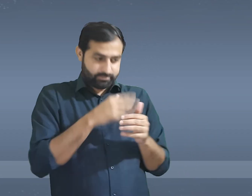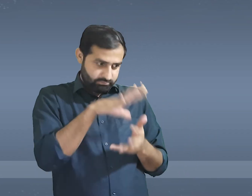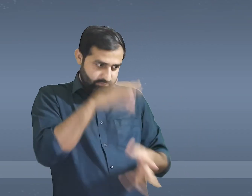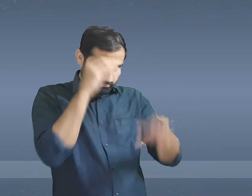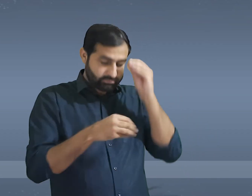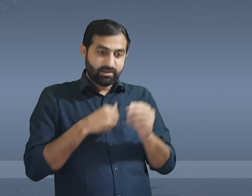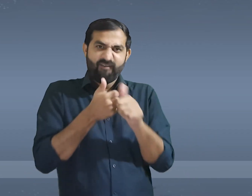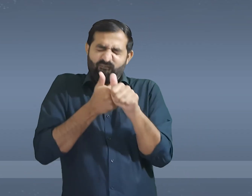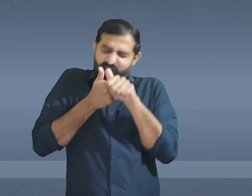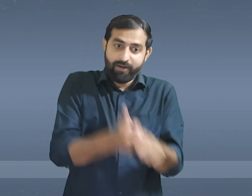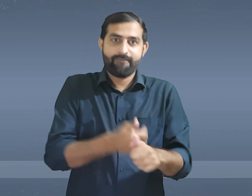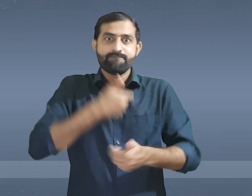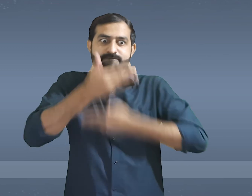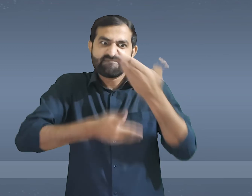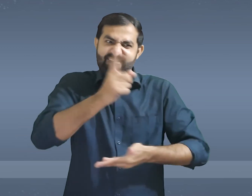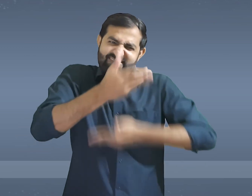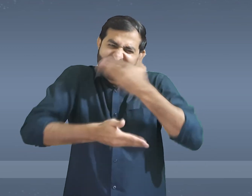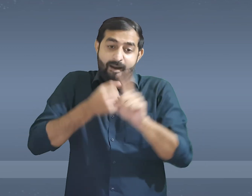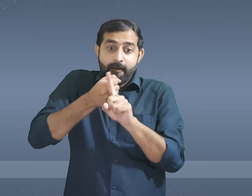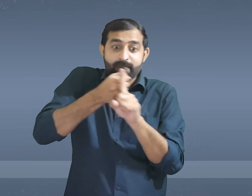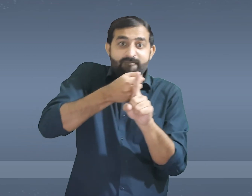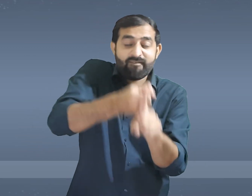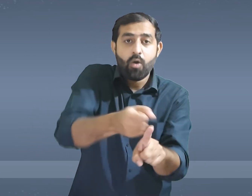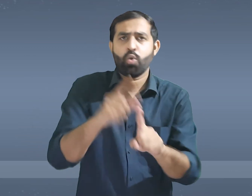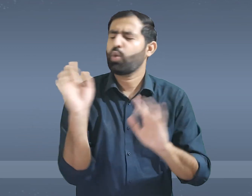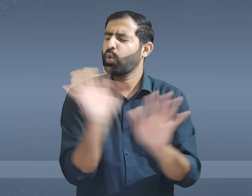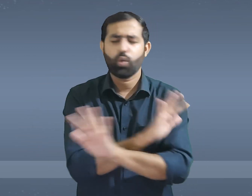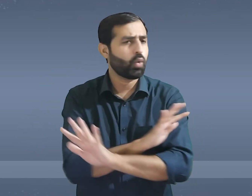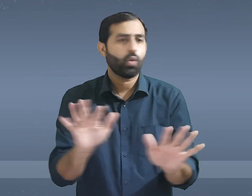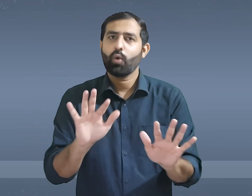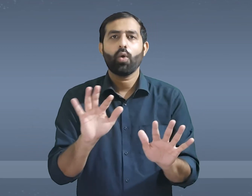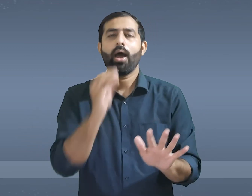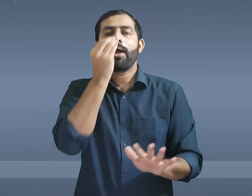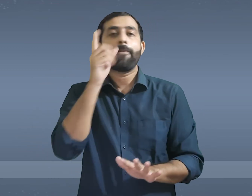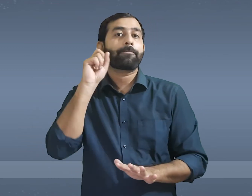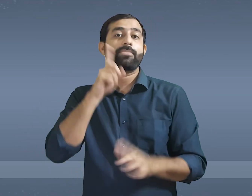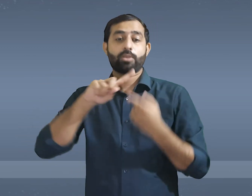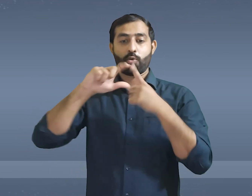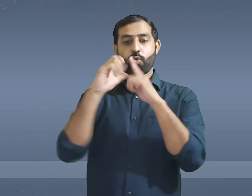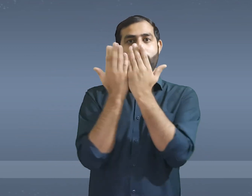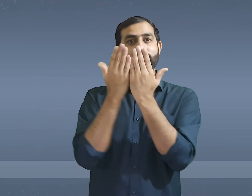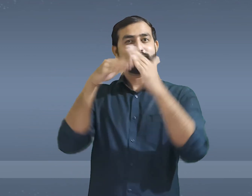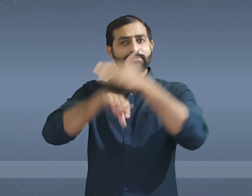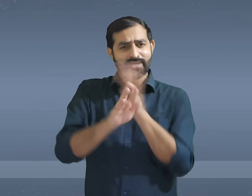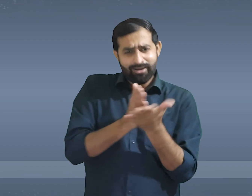and follow the system of teaching that we have learned in the teacher training program. We have various methods of teaching